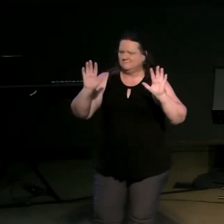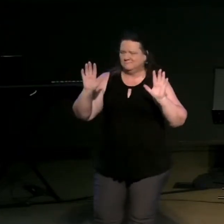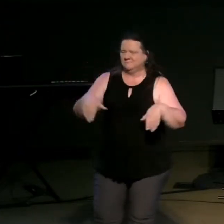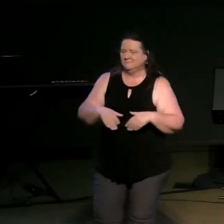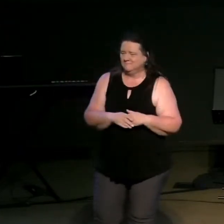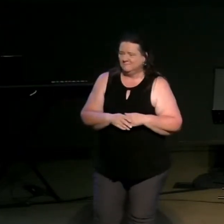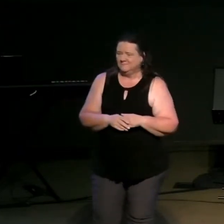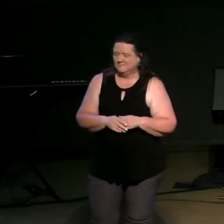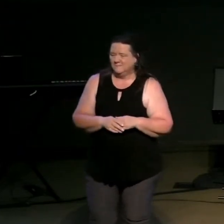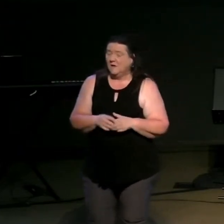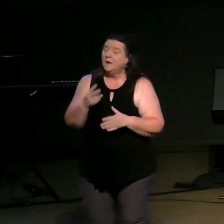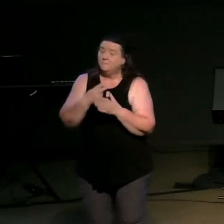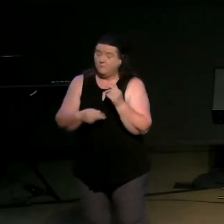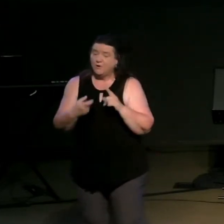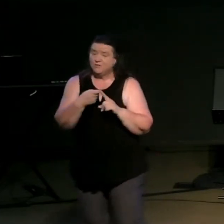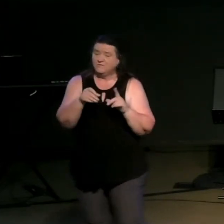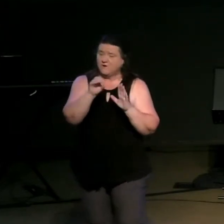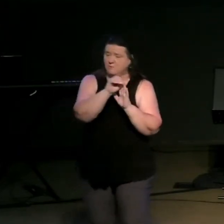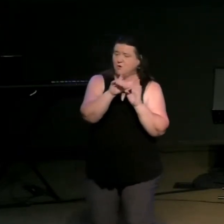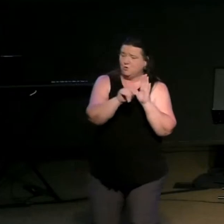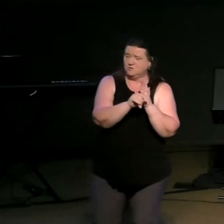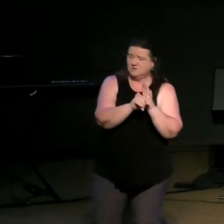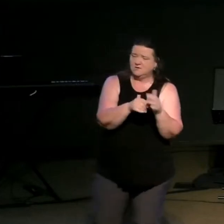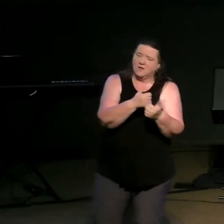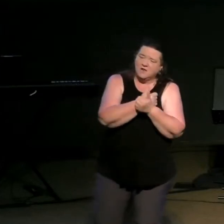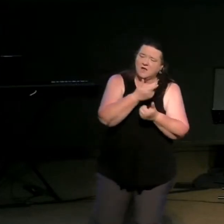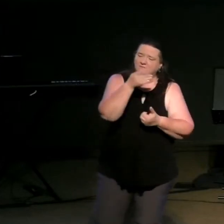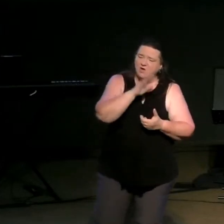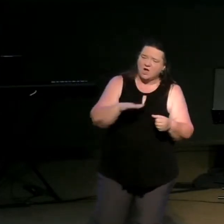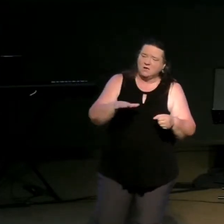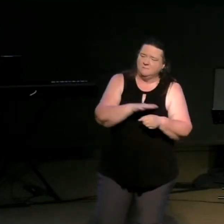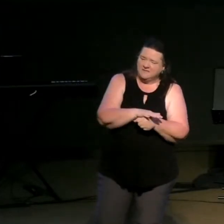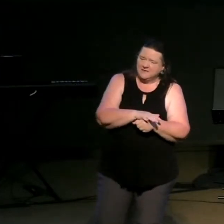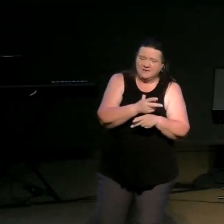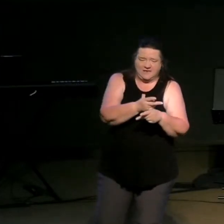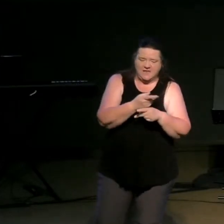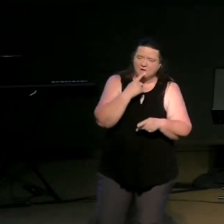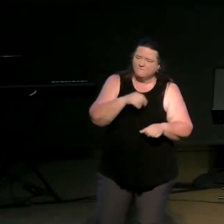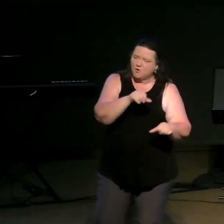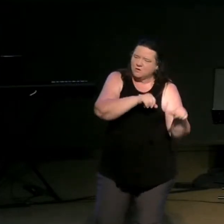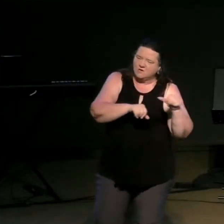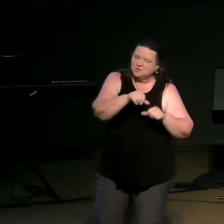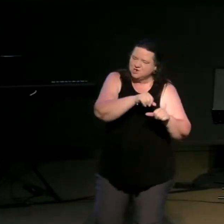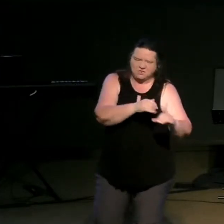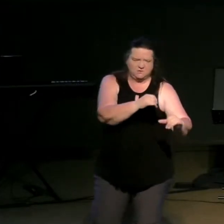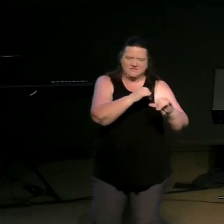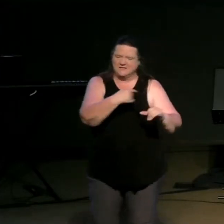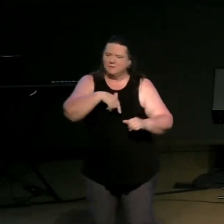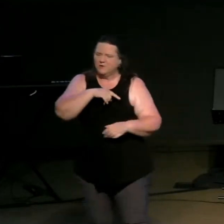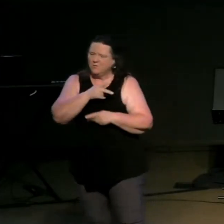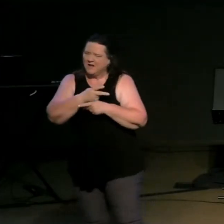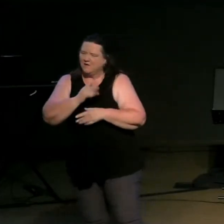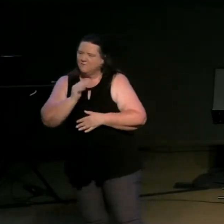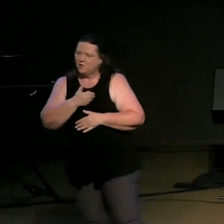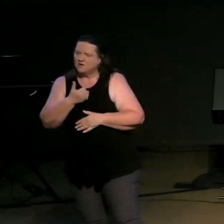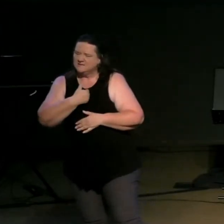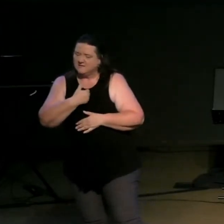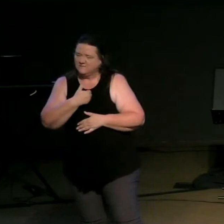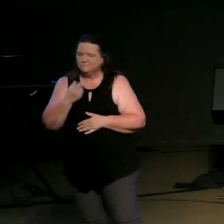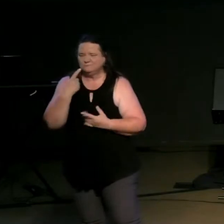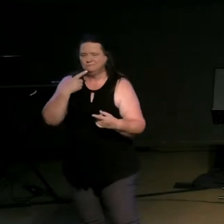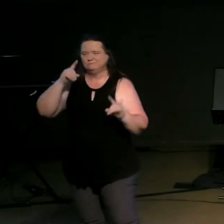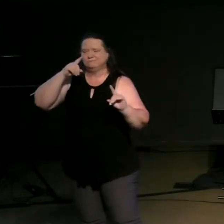both come from the old testament when we love god completely and we care for others as we care for ourselves and we fulfill the intent